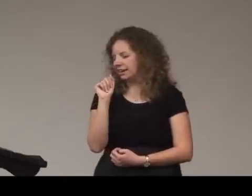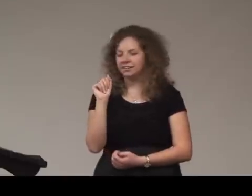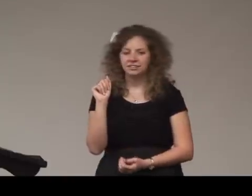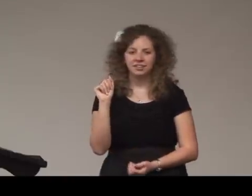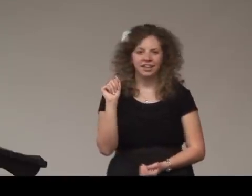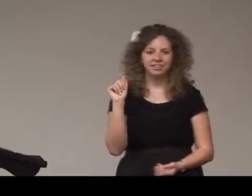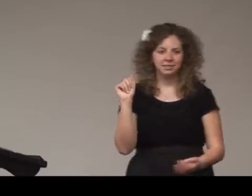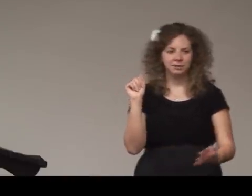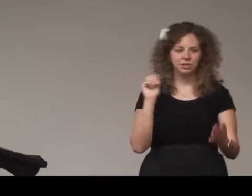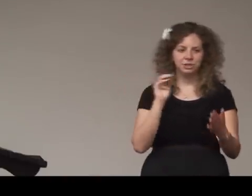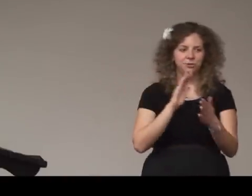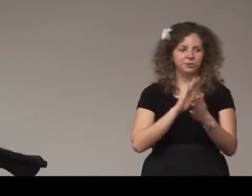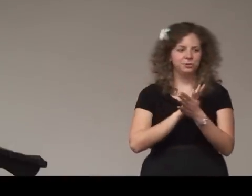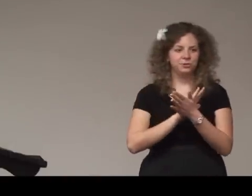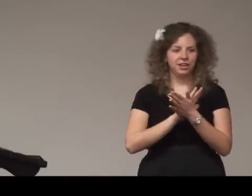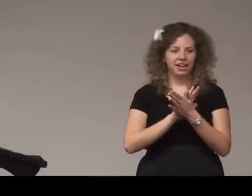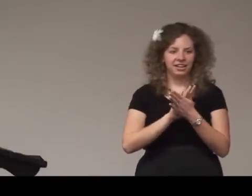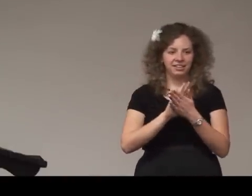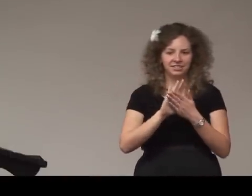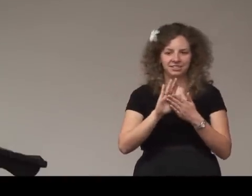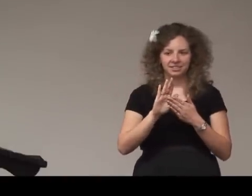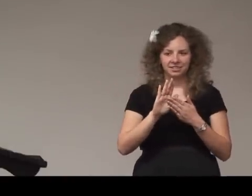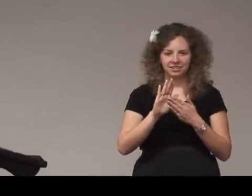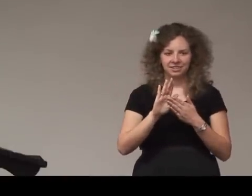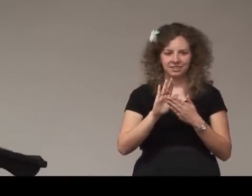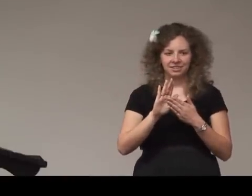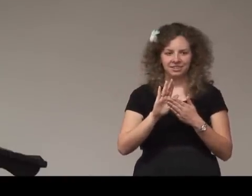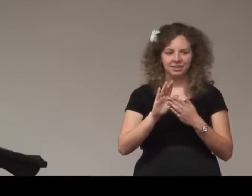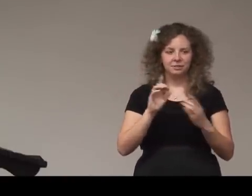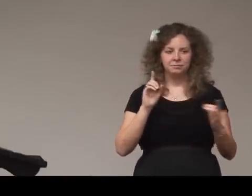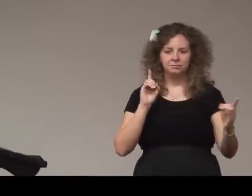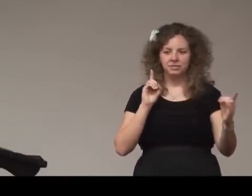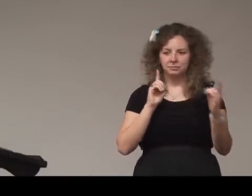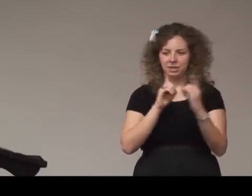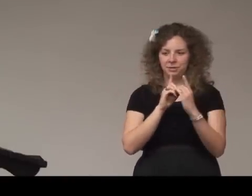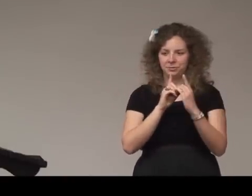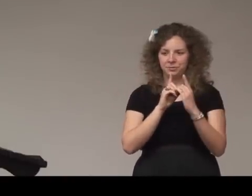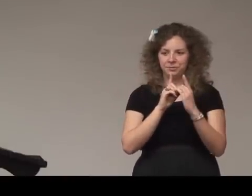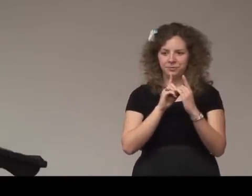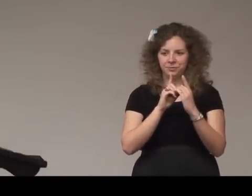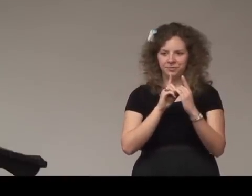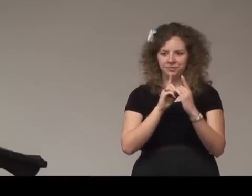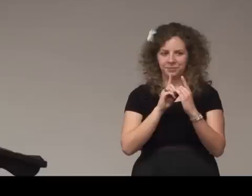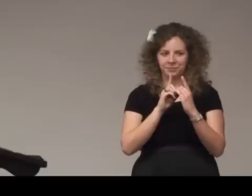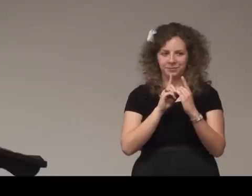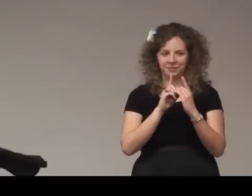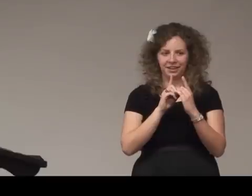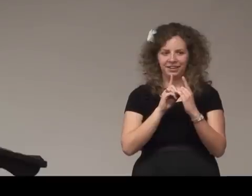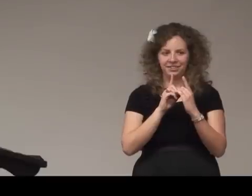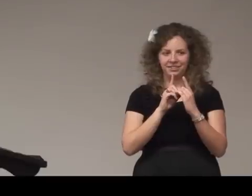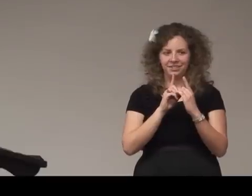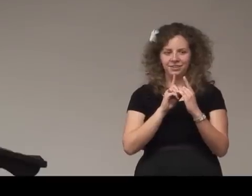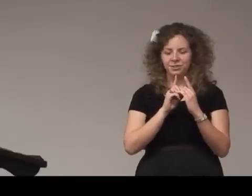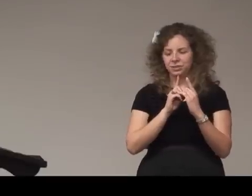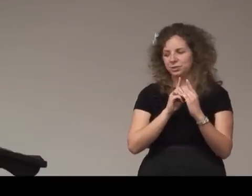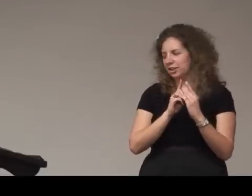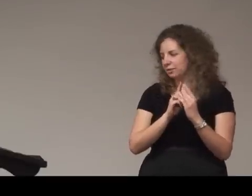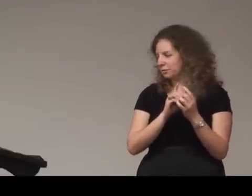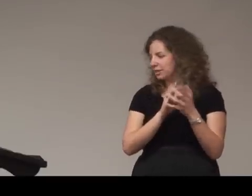nice to meet you so nice to meet you okay so let's try that one more